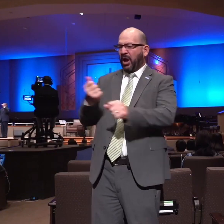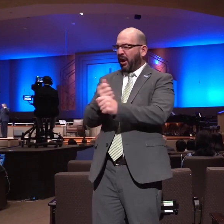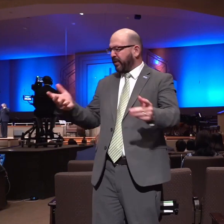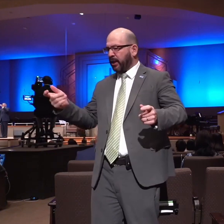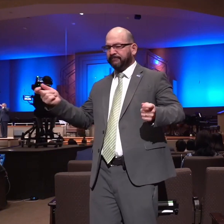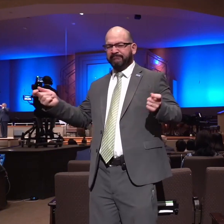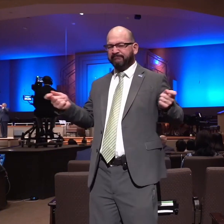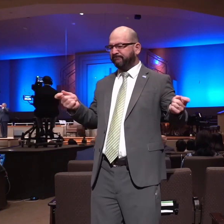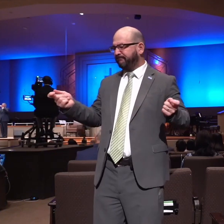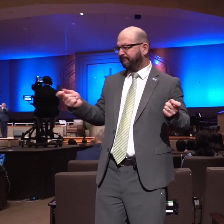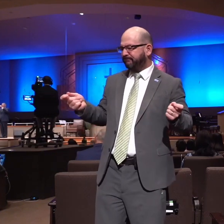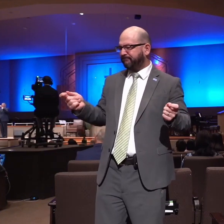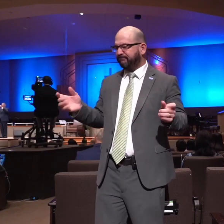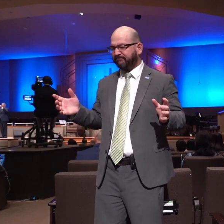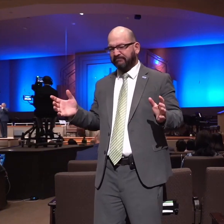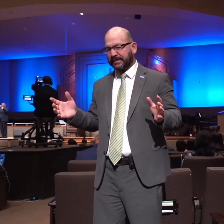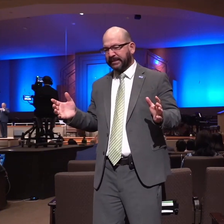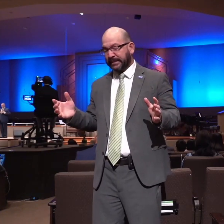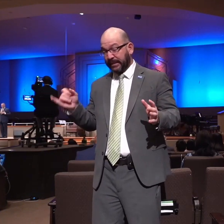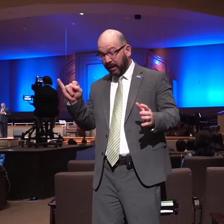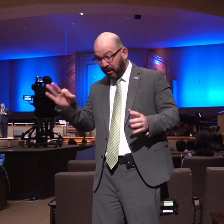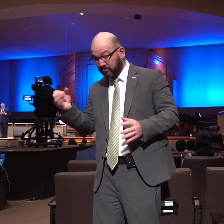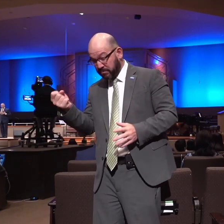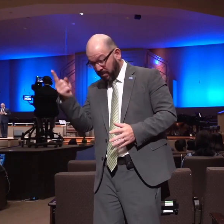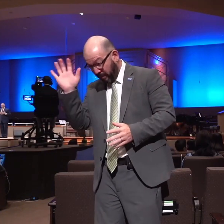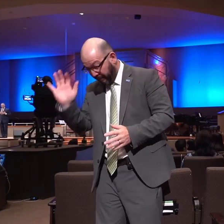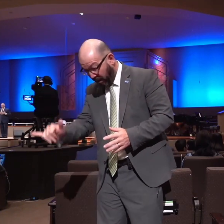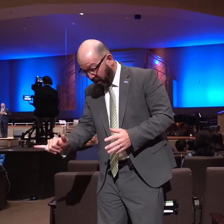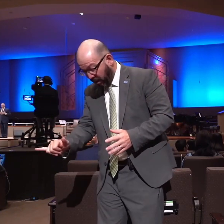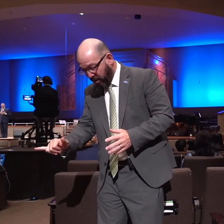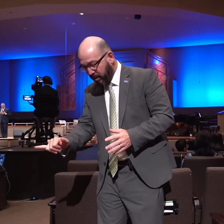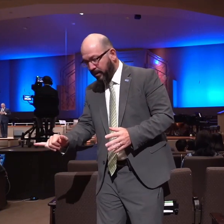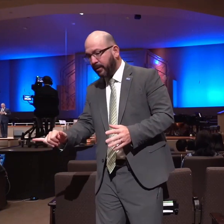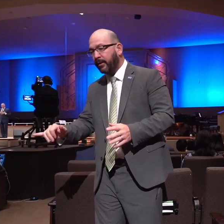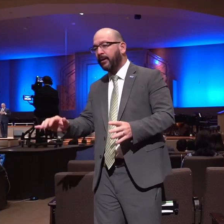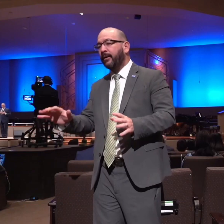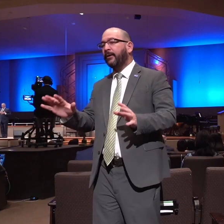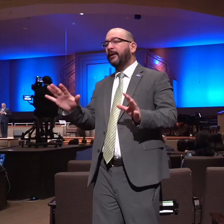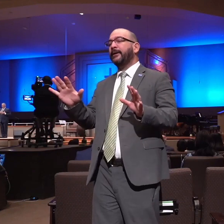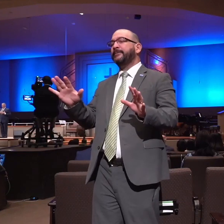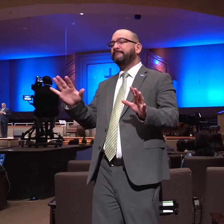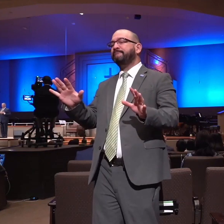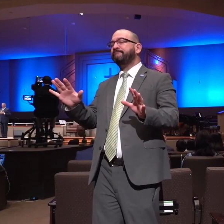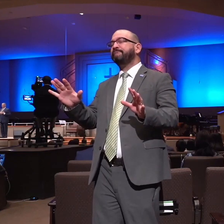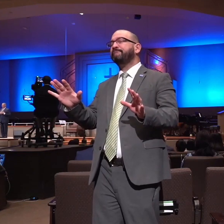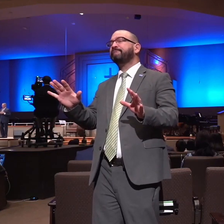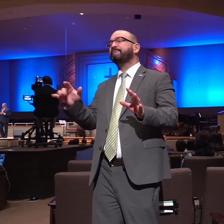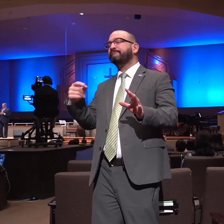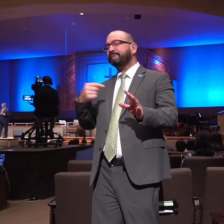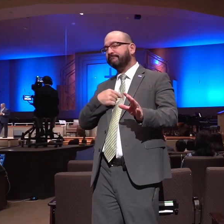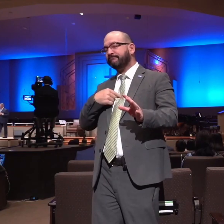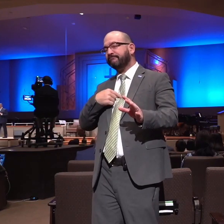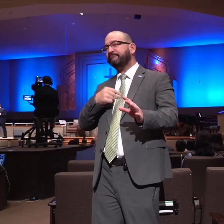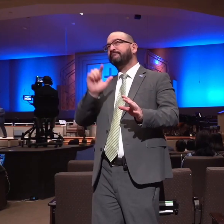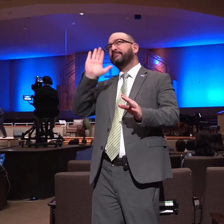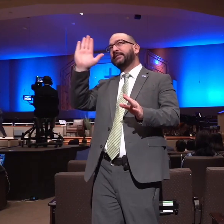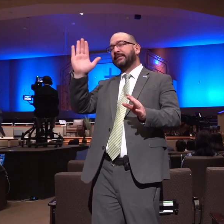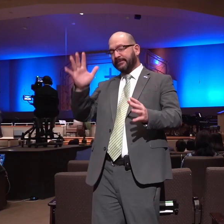filter I belong to God it will cause you to live a holy